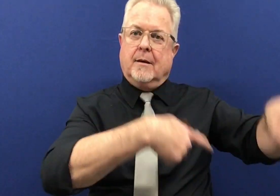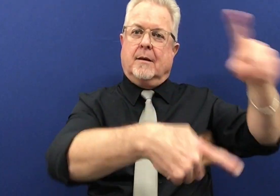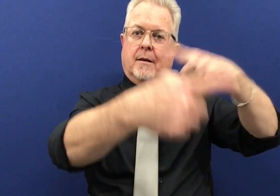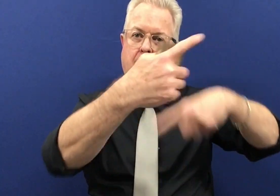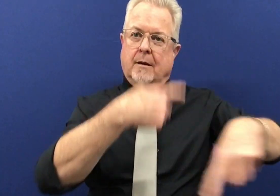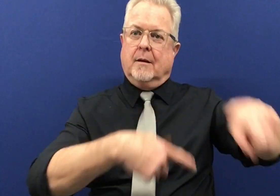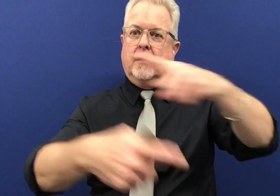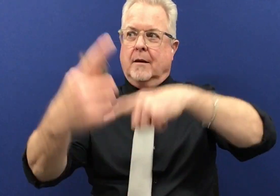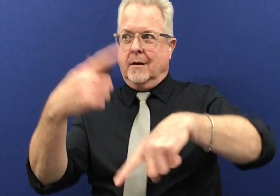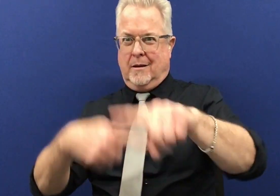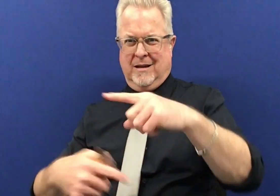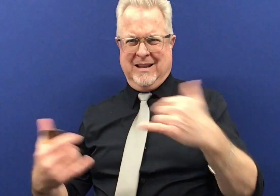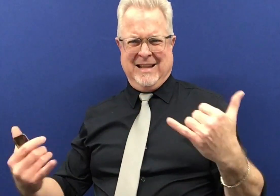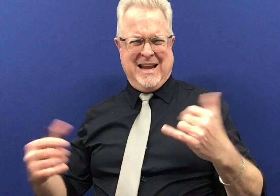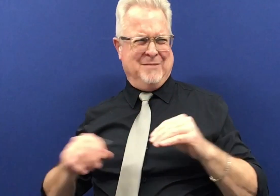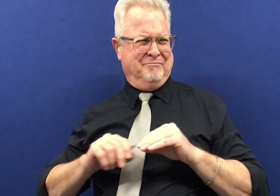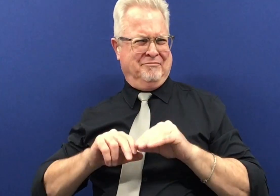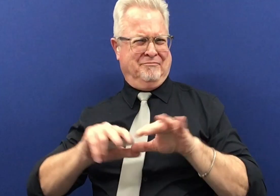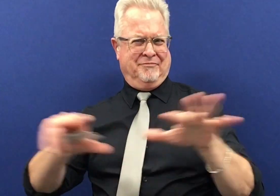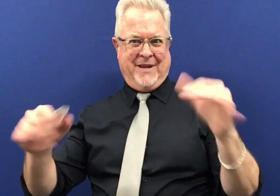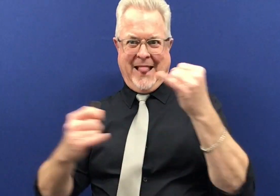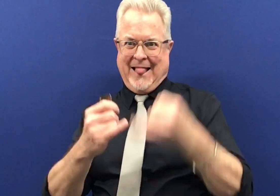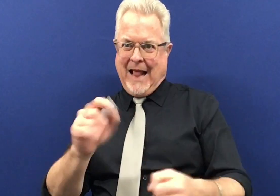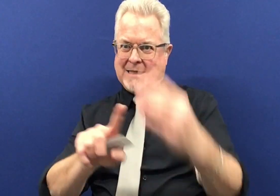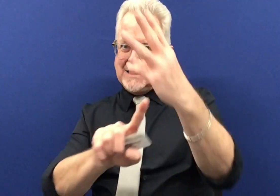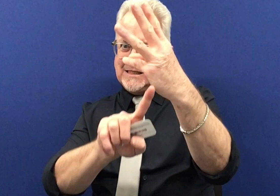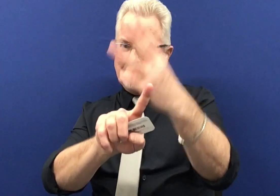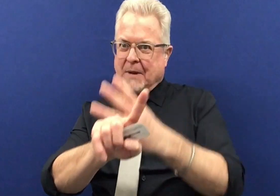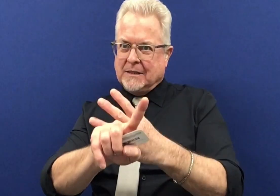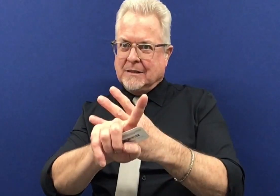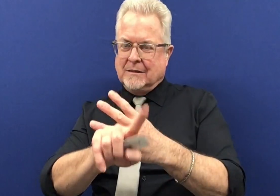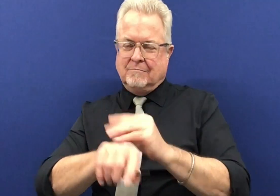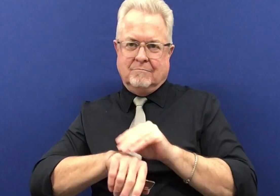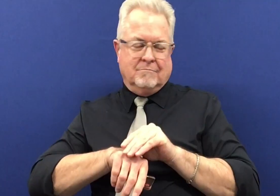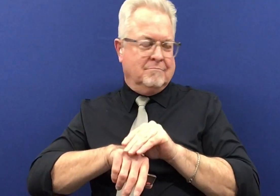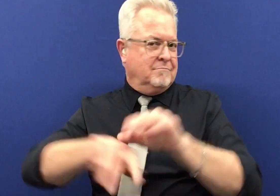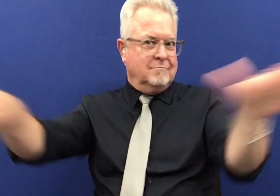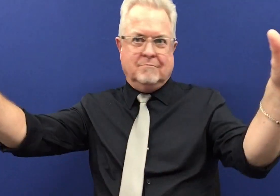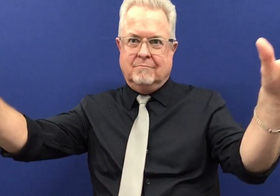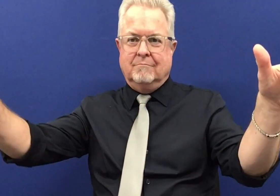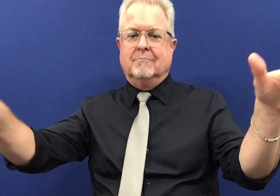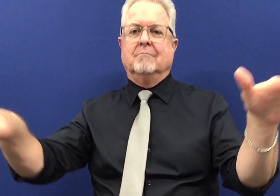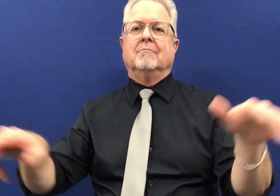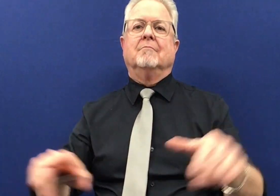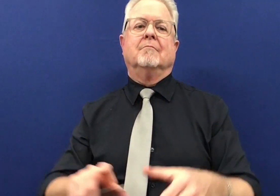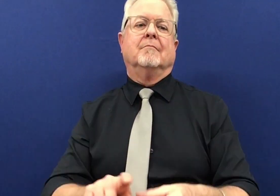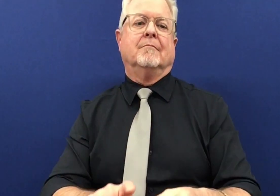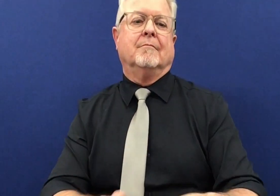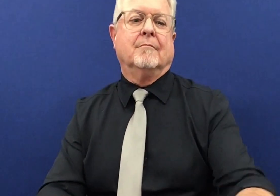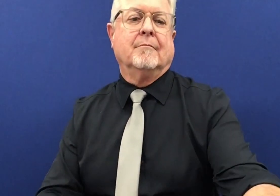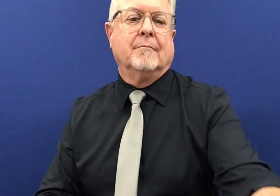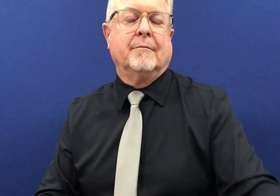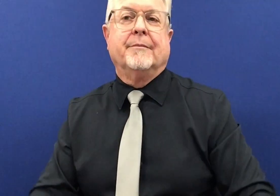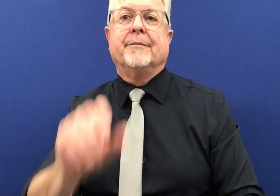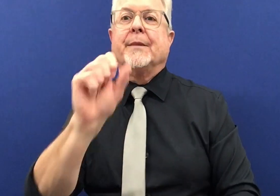and they've already been drained of any value and this has been happening more and more in the last six months